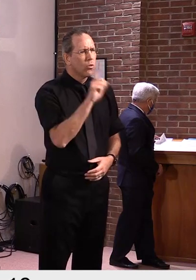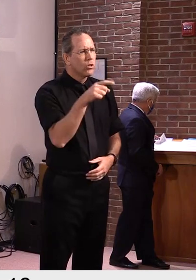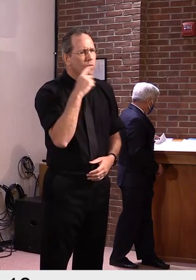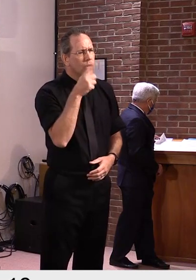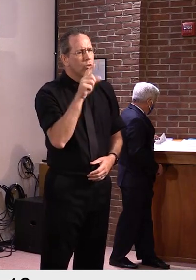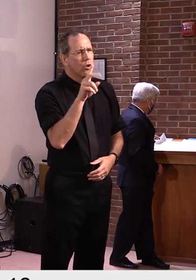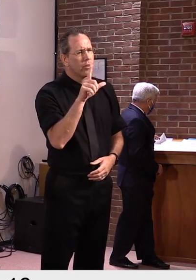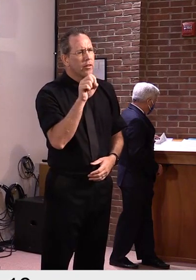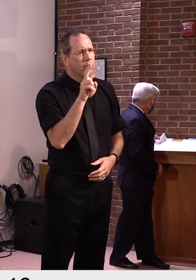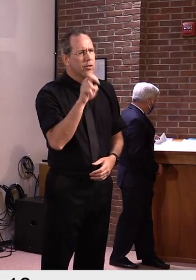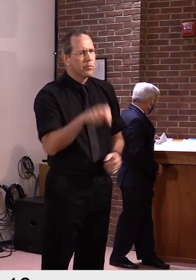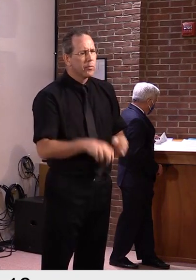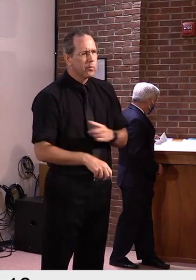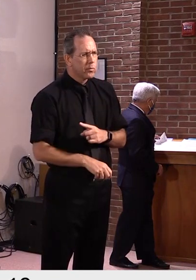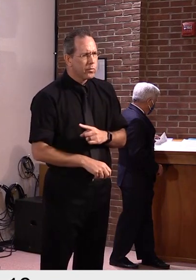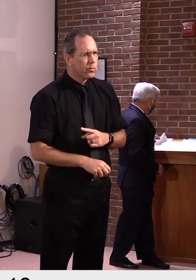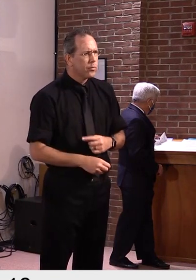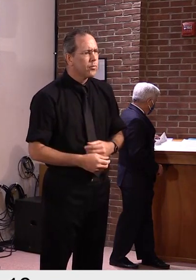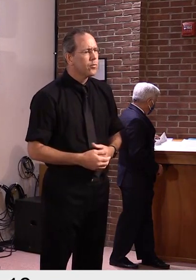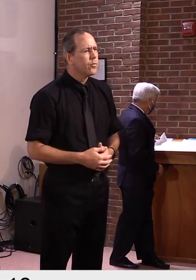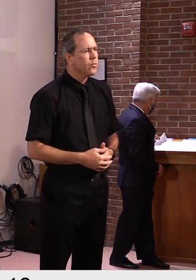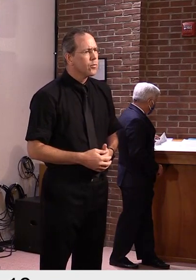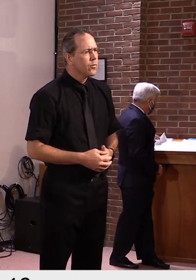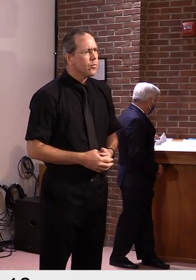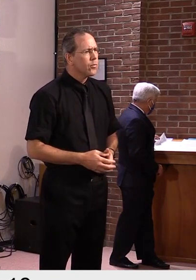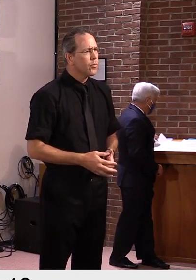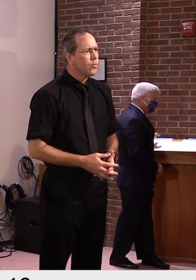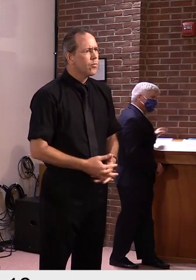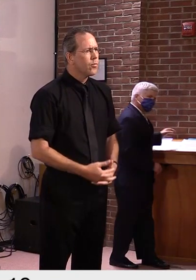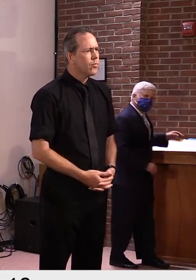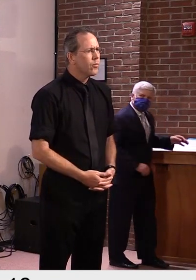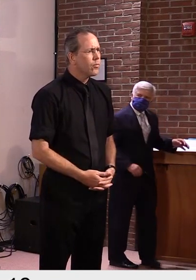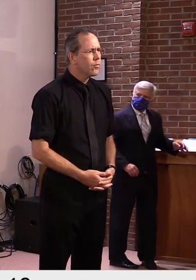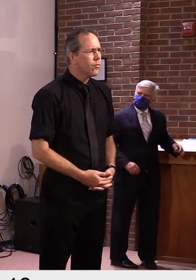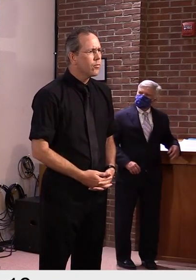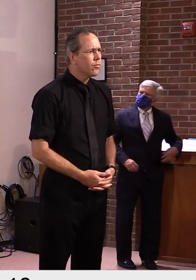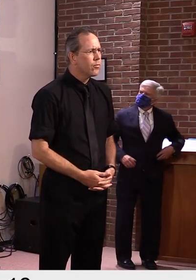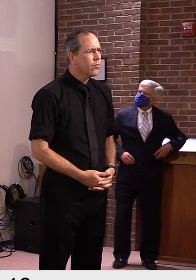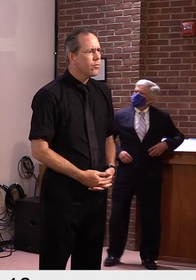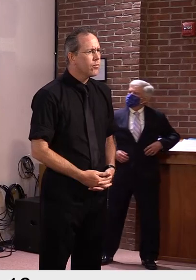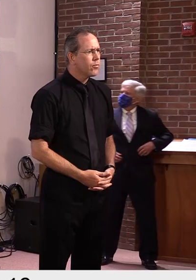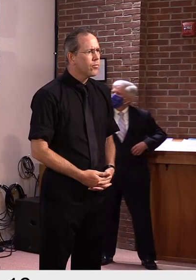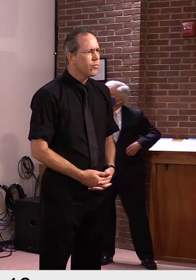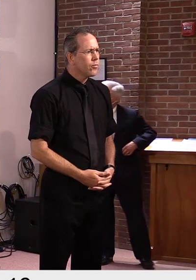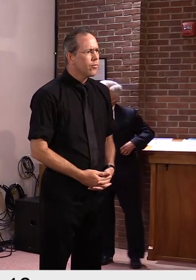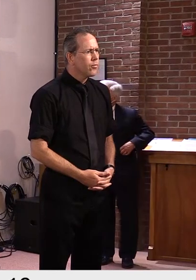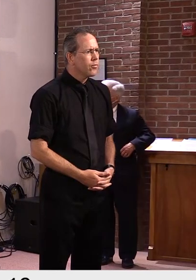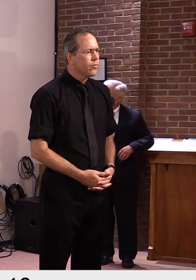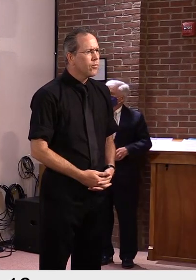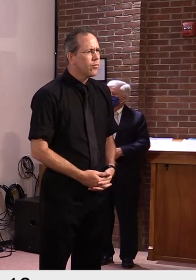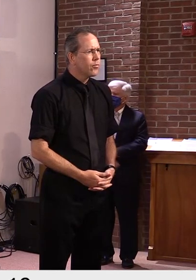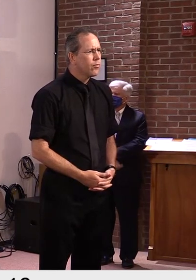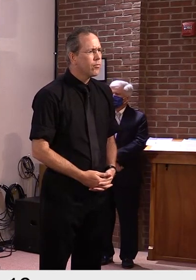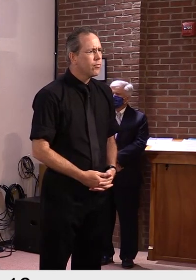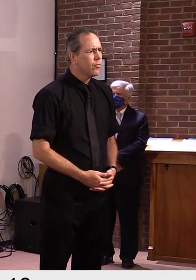um, college case from a preliminary test. I'm wondering if you'd be at liberty to say which college that is.